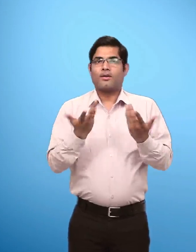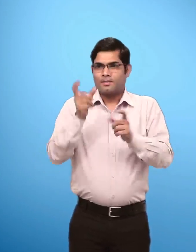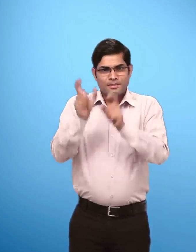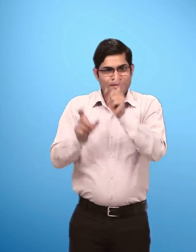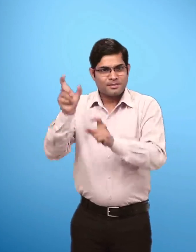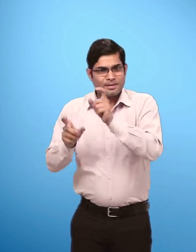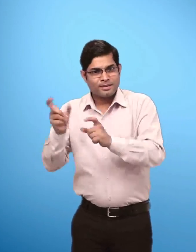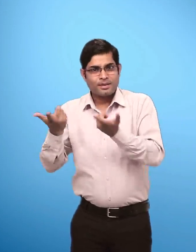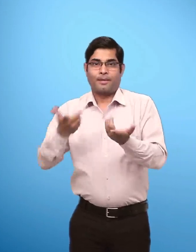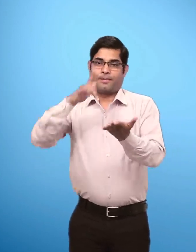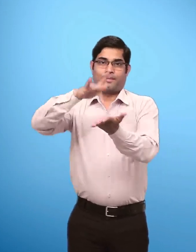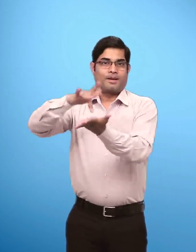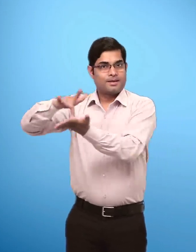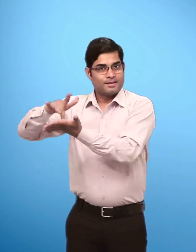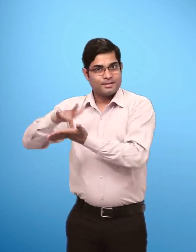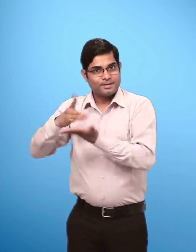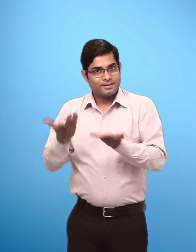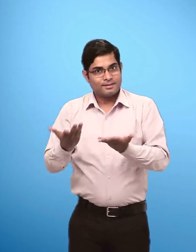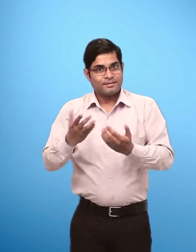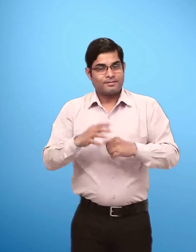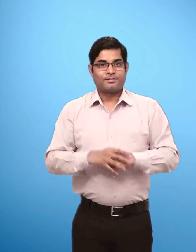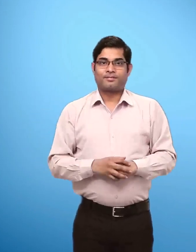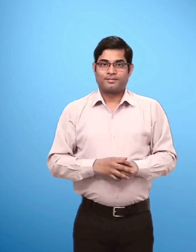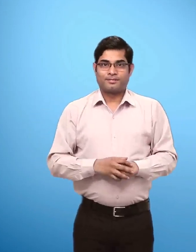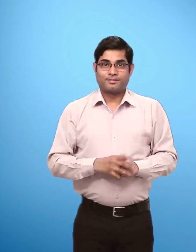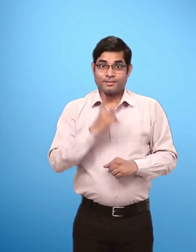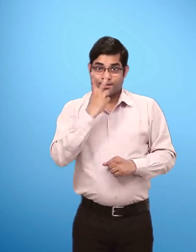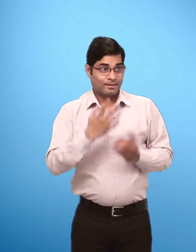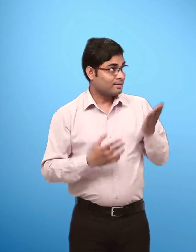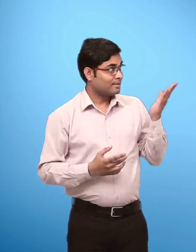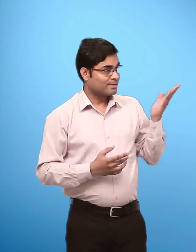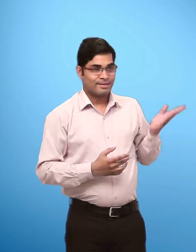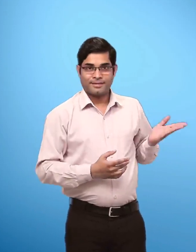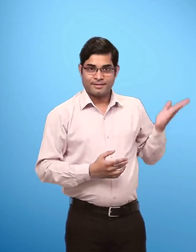animals Objects Person And places Mentioned on this page